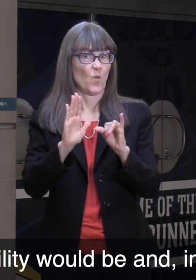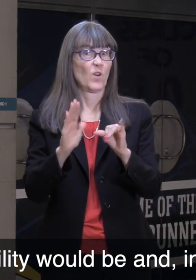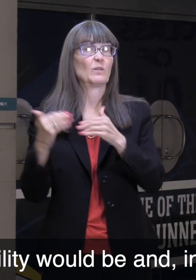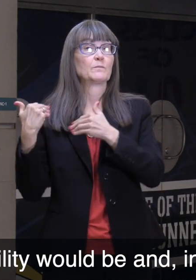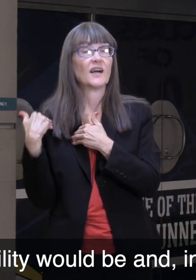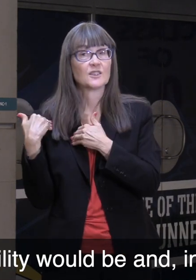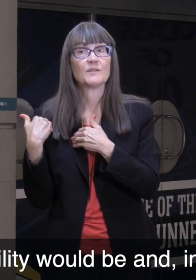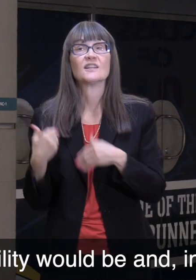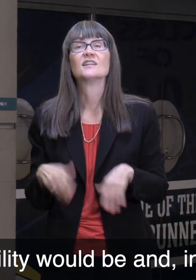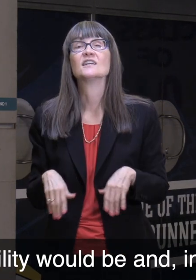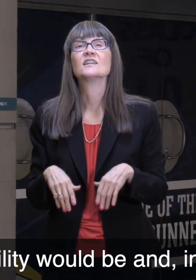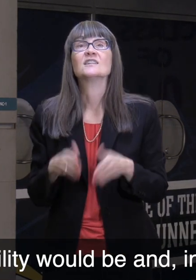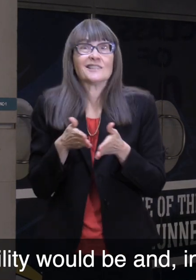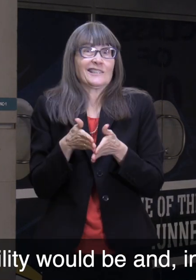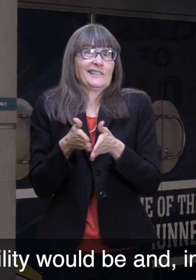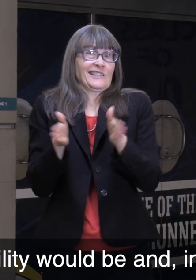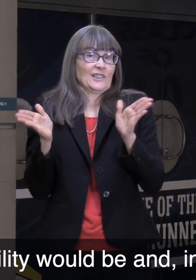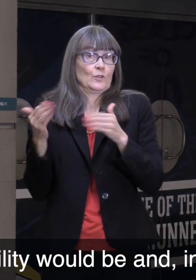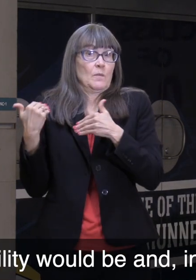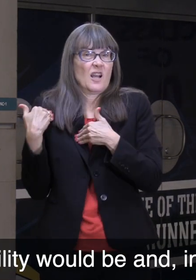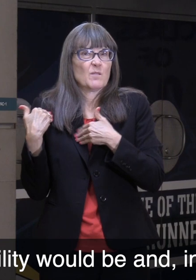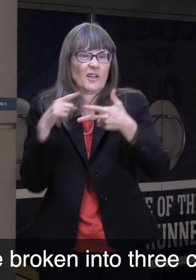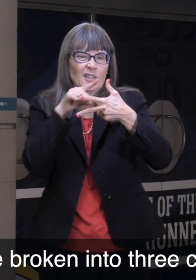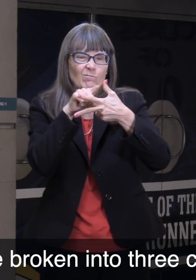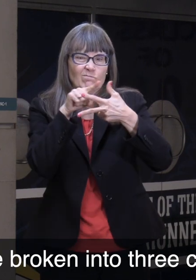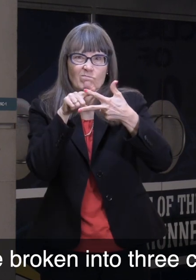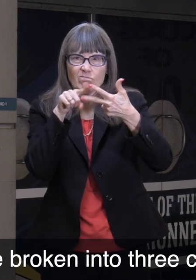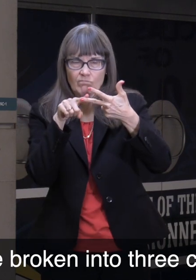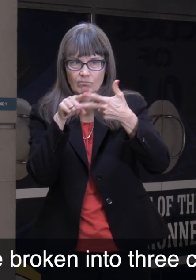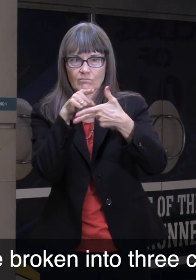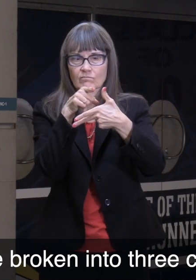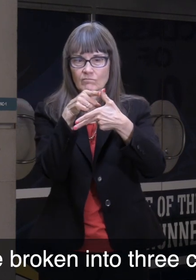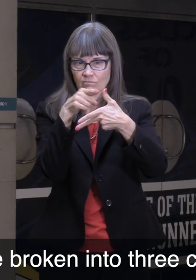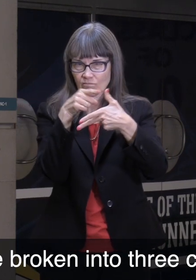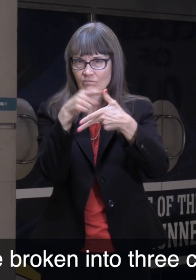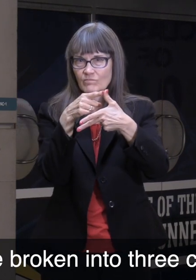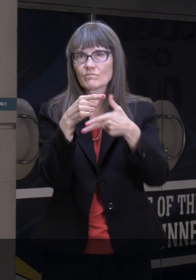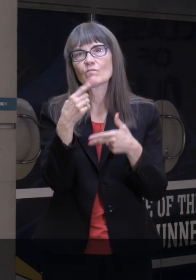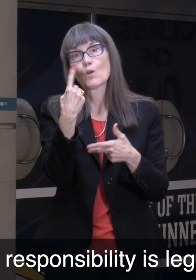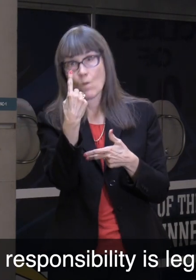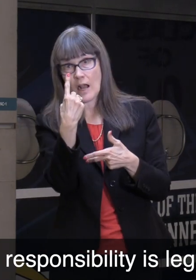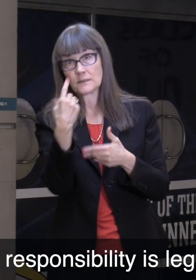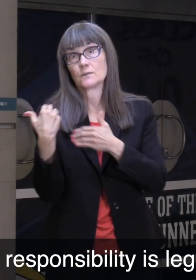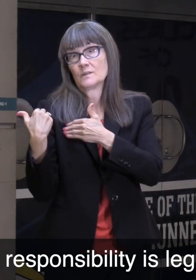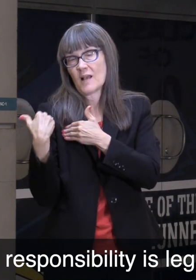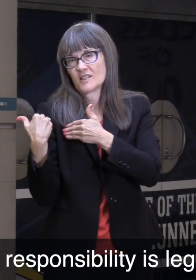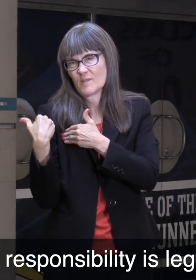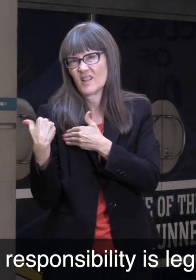responsibility would be. And in general, that can be broken into three categories. The first responsibility